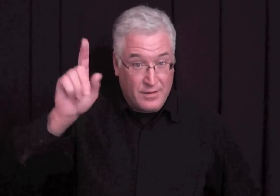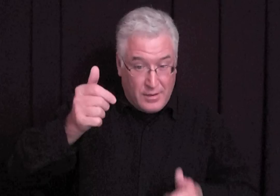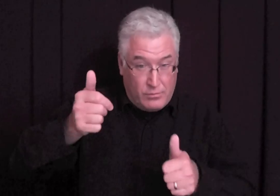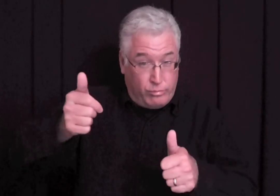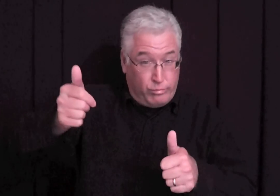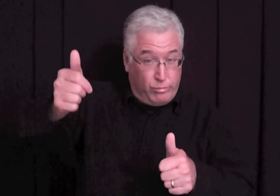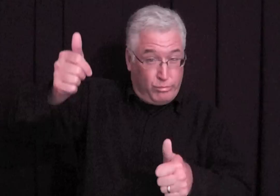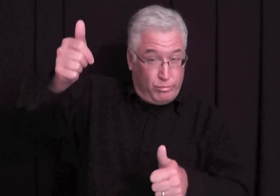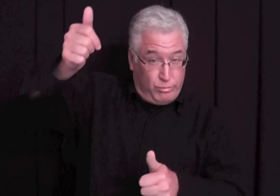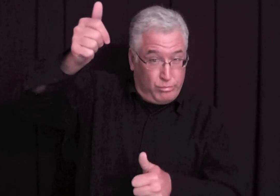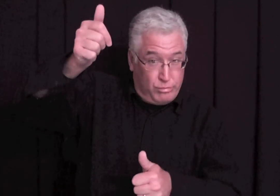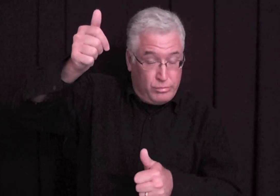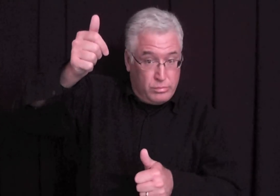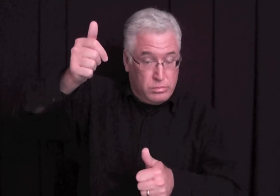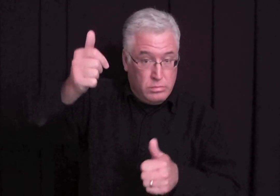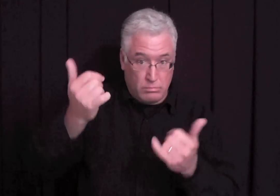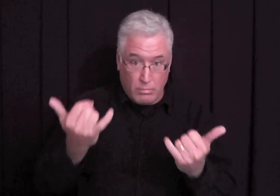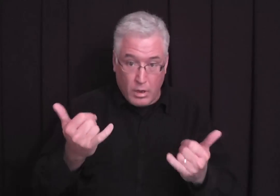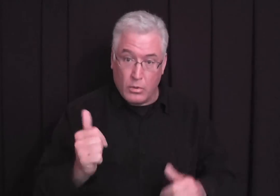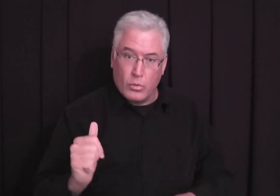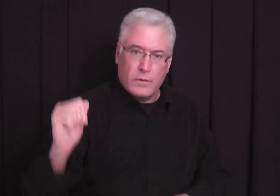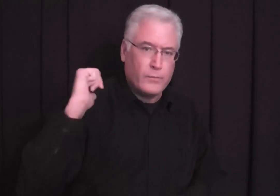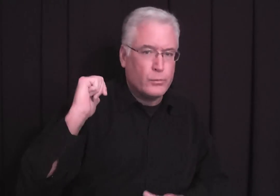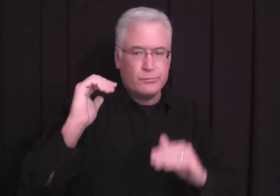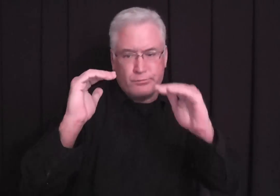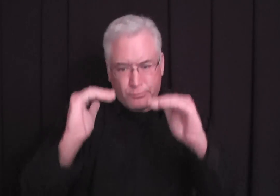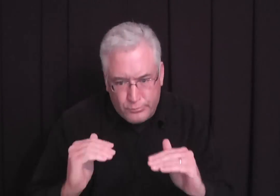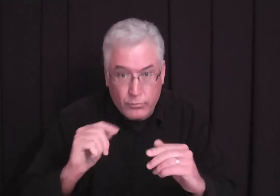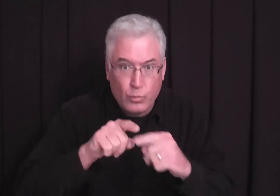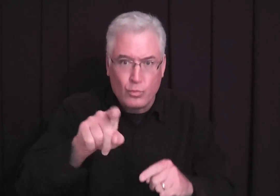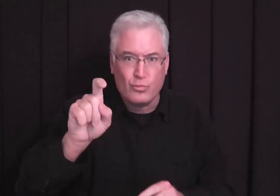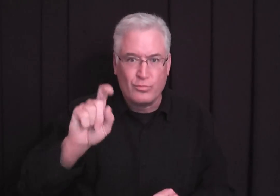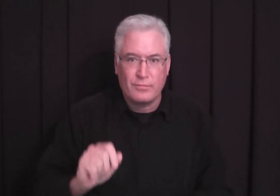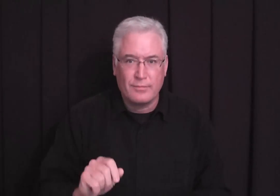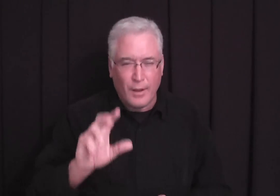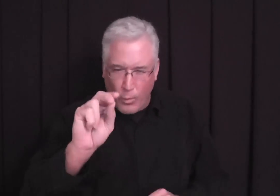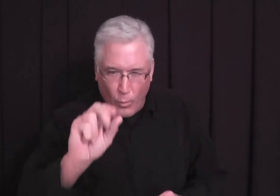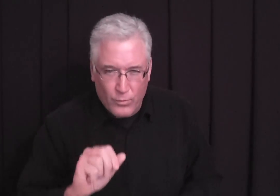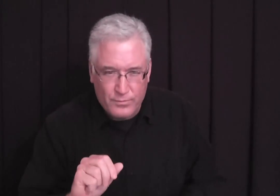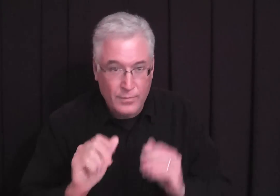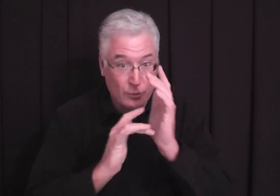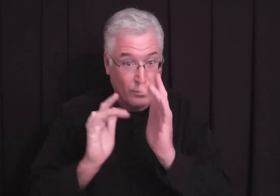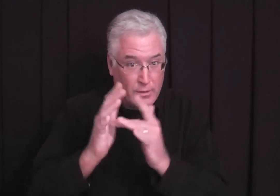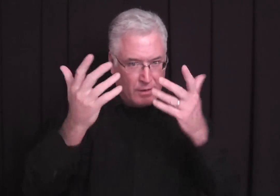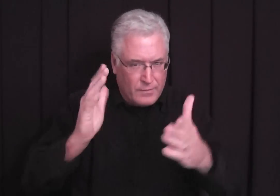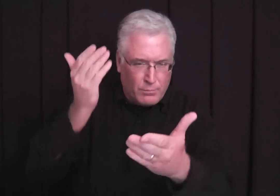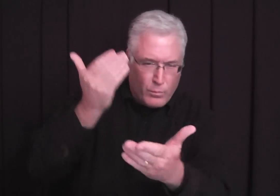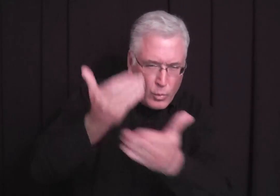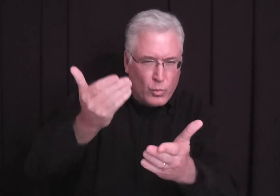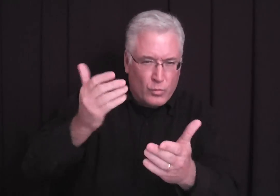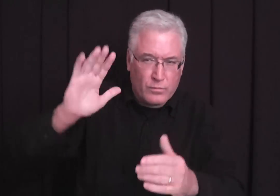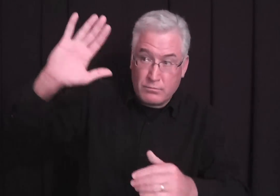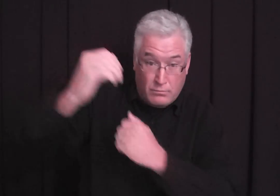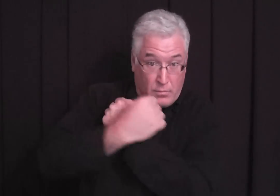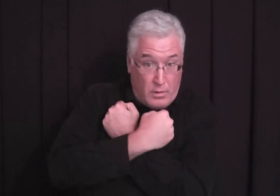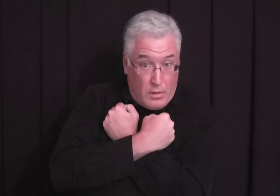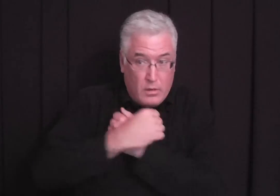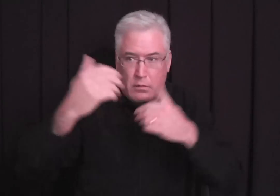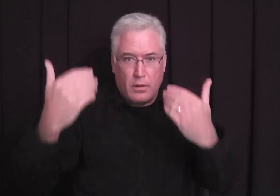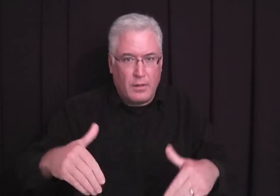Now God, He is so superior, would He refuse to come down to you? No. Jesus has proven